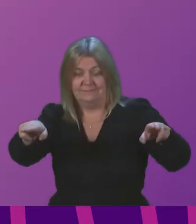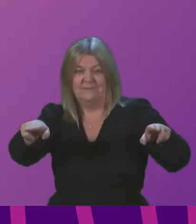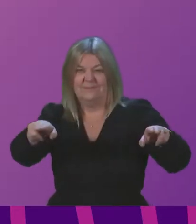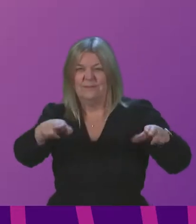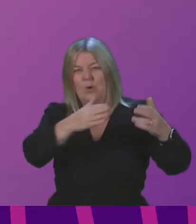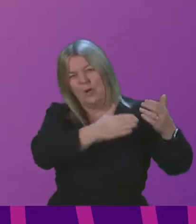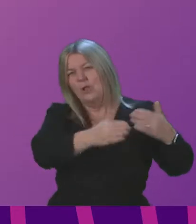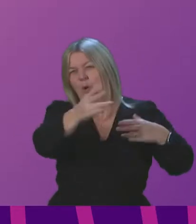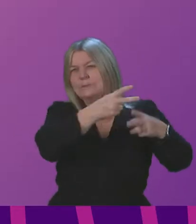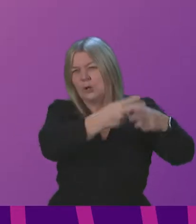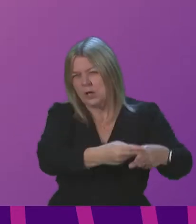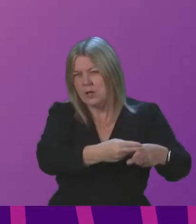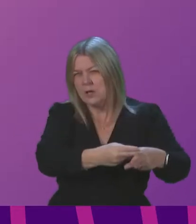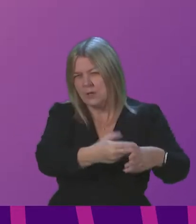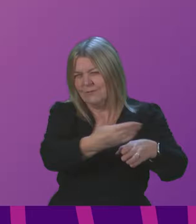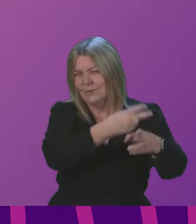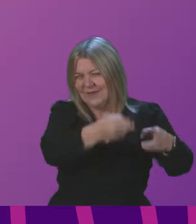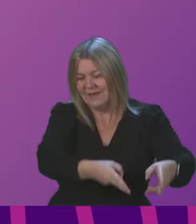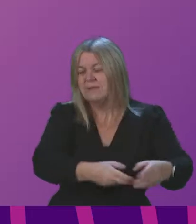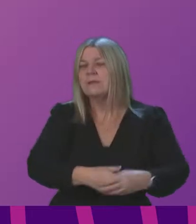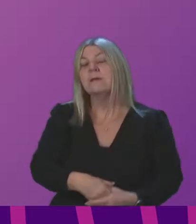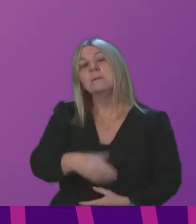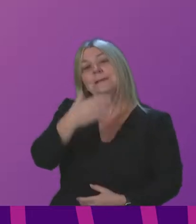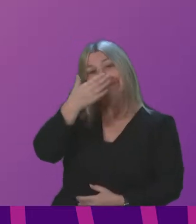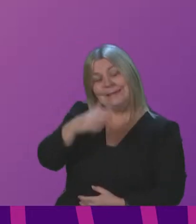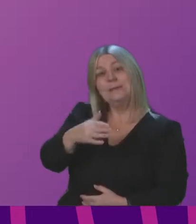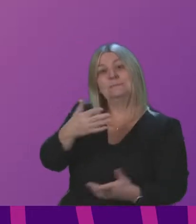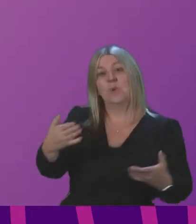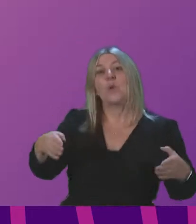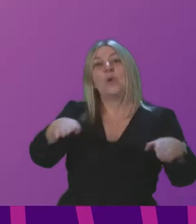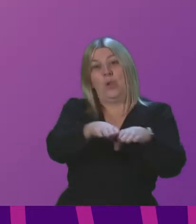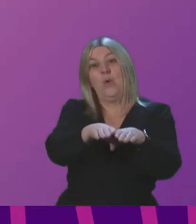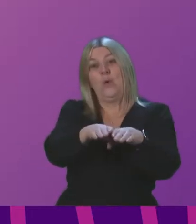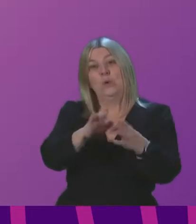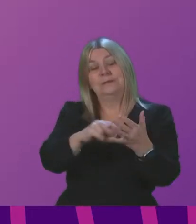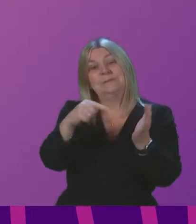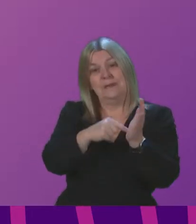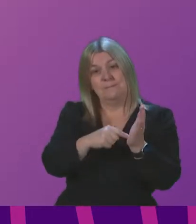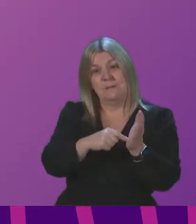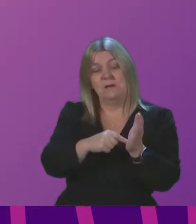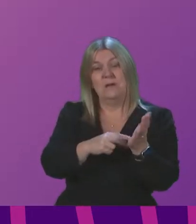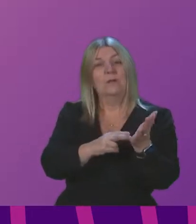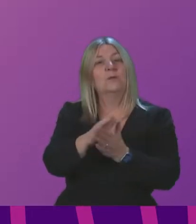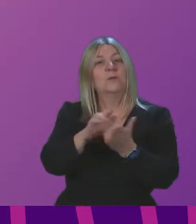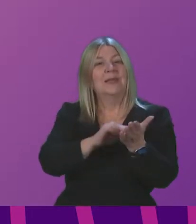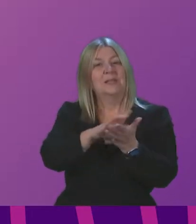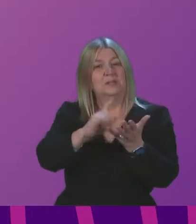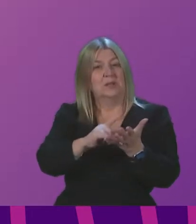care and a minor injuries clinic. But it was closed albeit temporarily by NHS Lothian in September with no